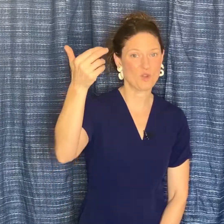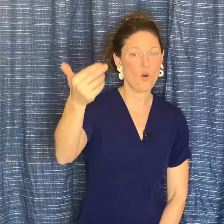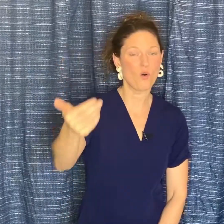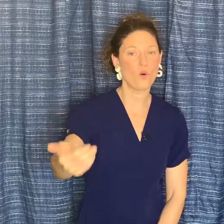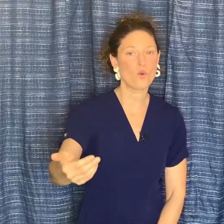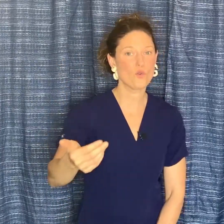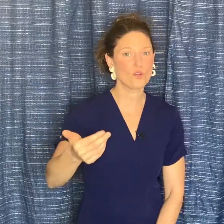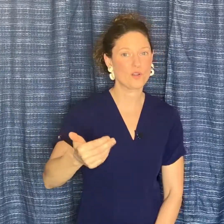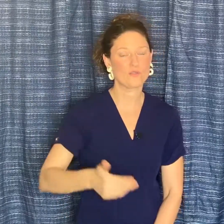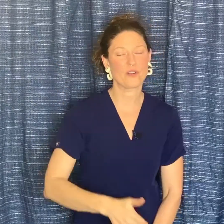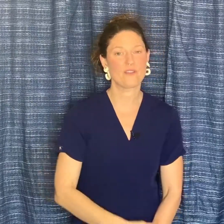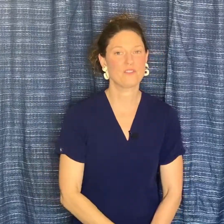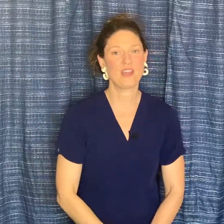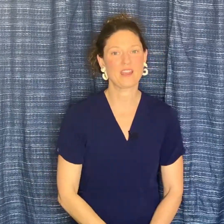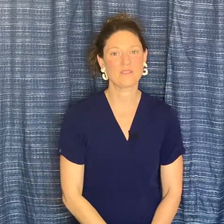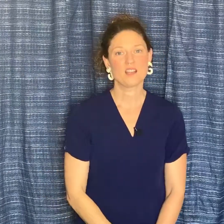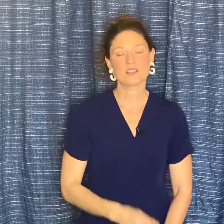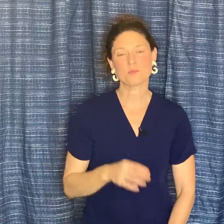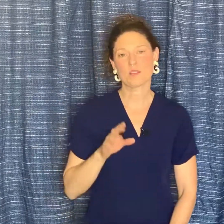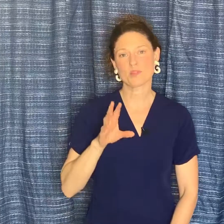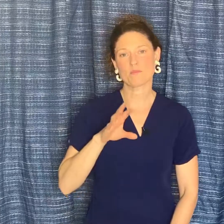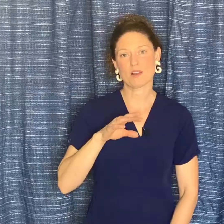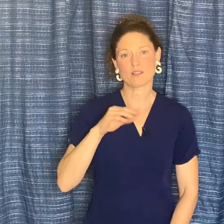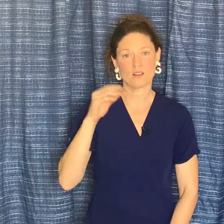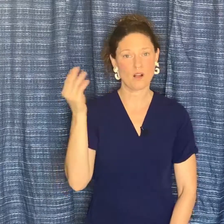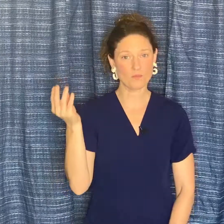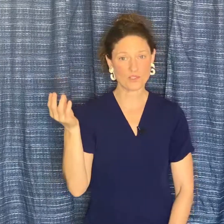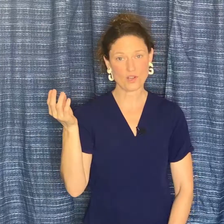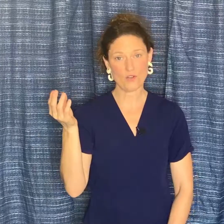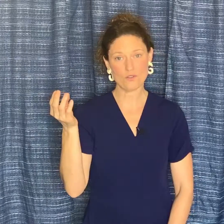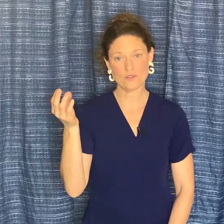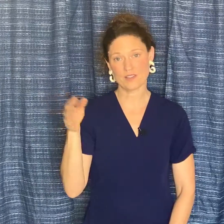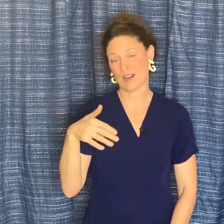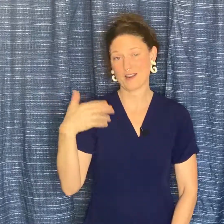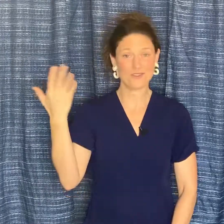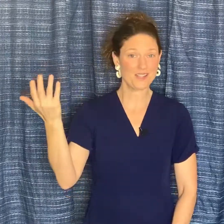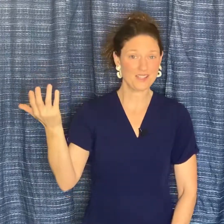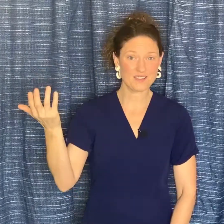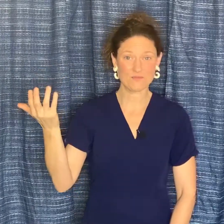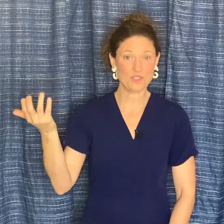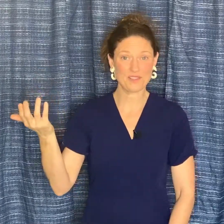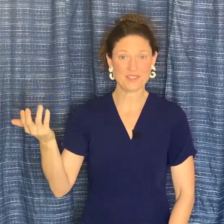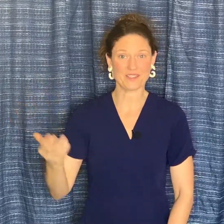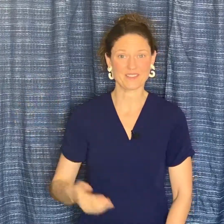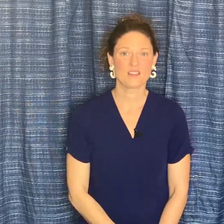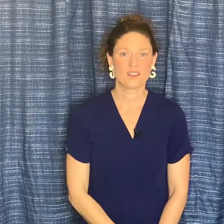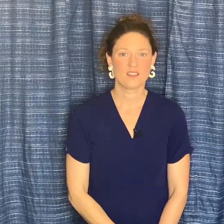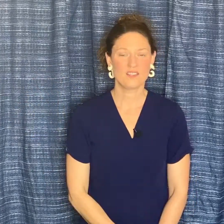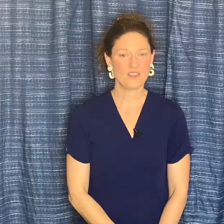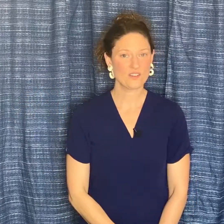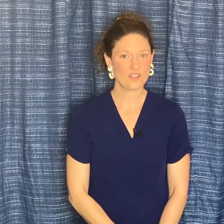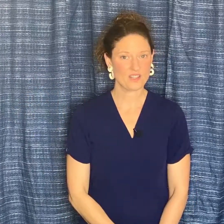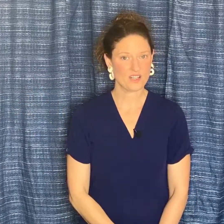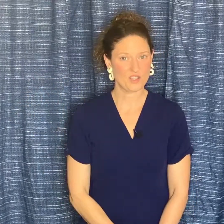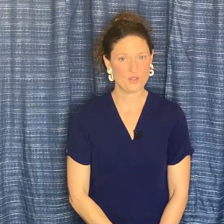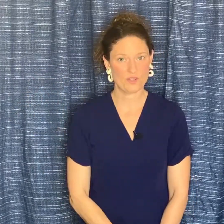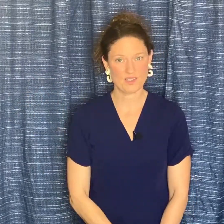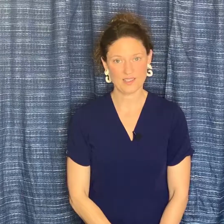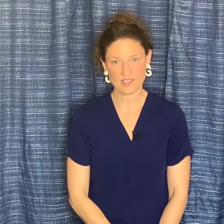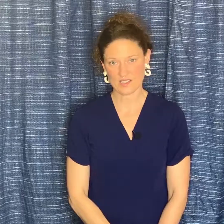goal over and over every day. And sometimes I might accomplish a goal and then I don't need to relist it. The other thing that I do is list